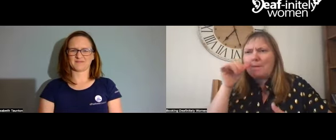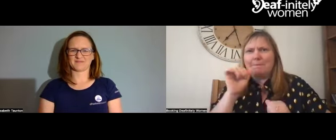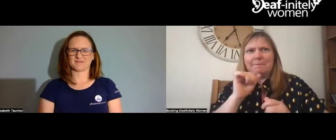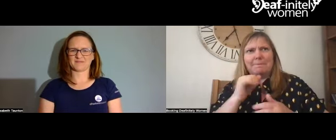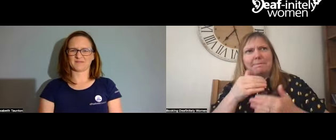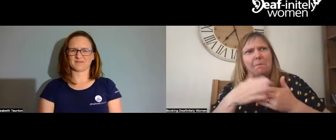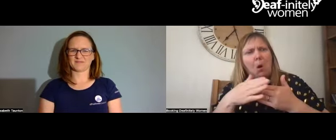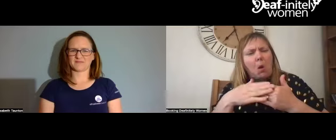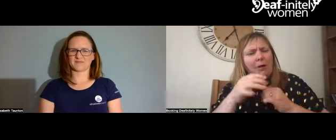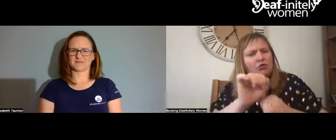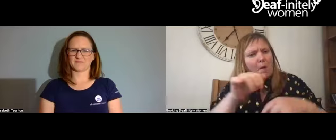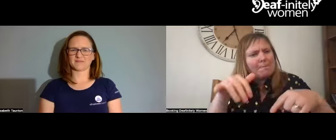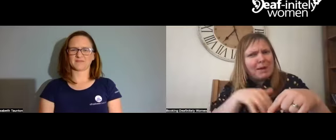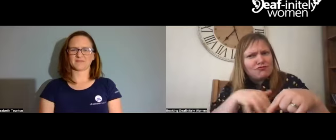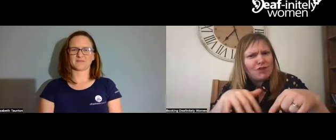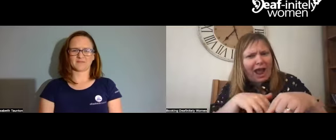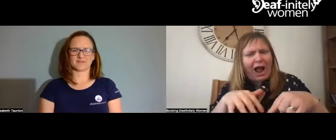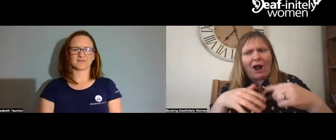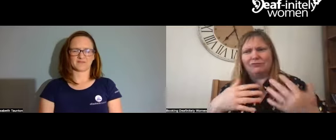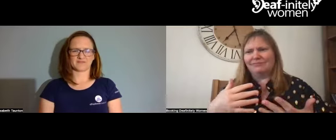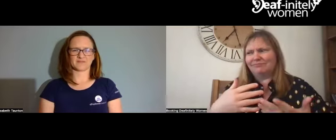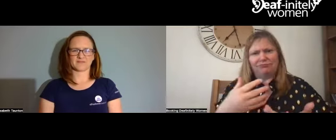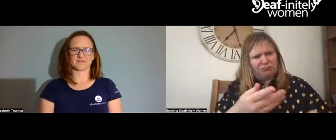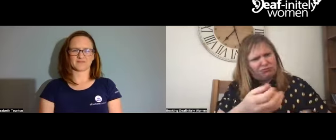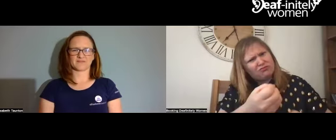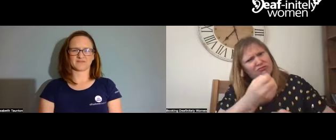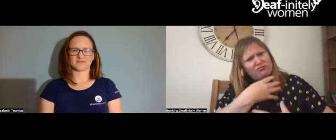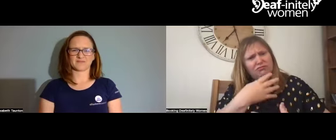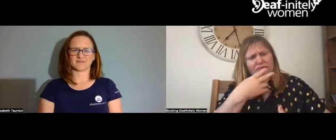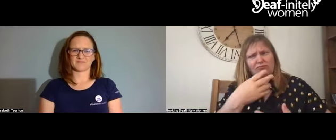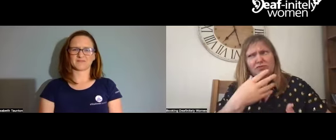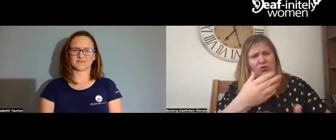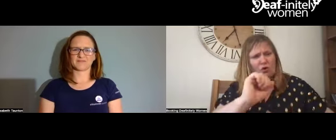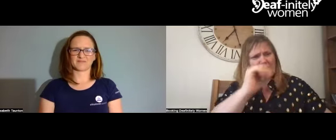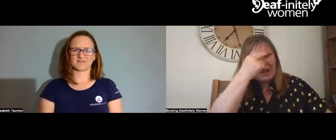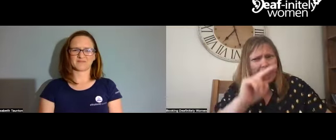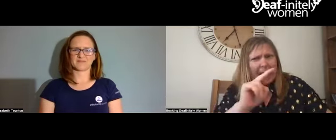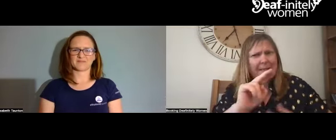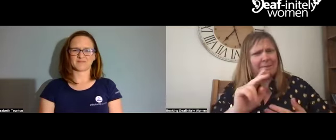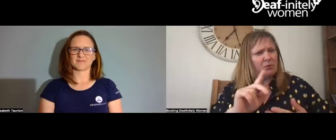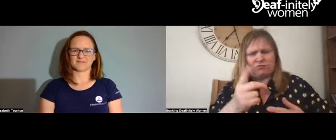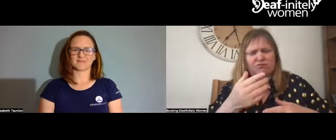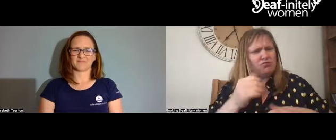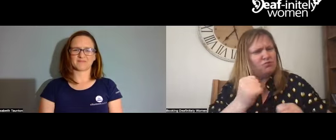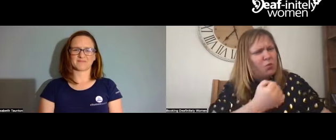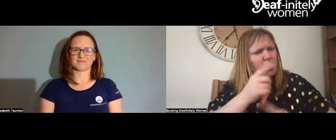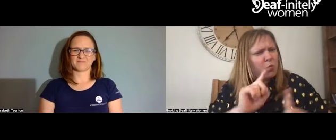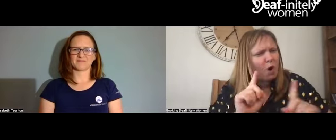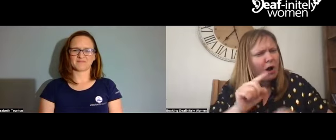I'm asking because we want to know more about your background. Can you tell us about your name and what you